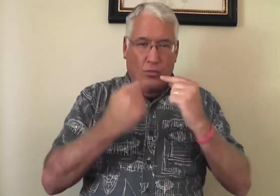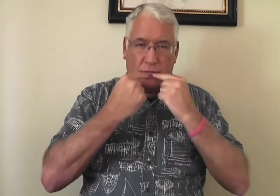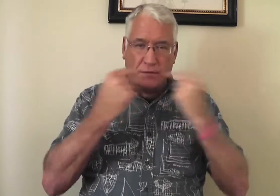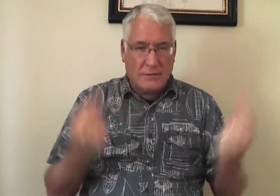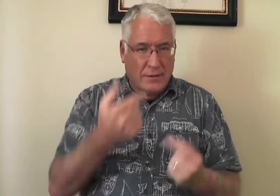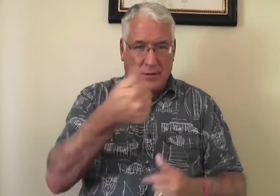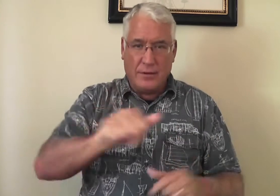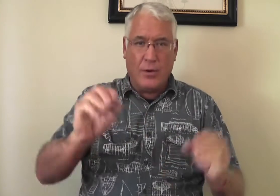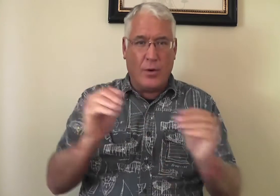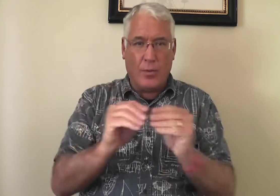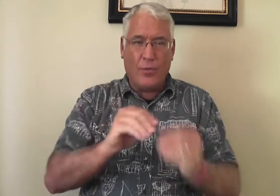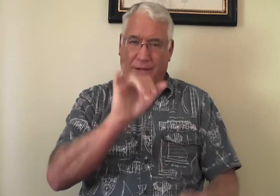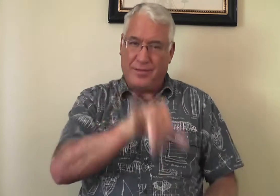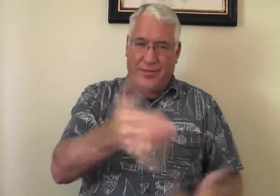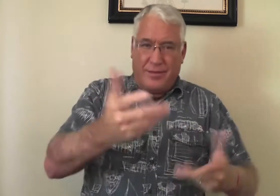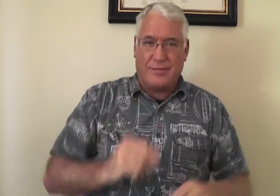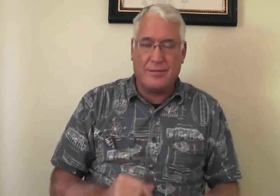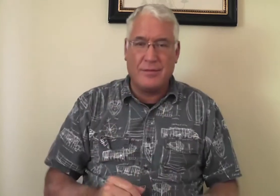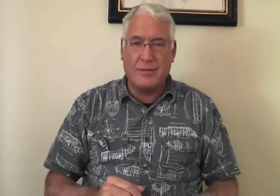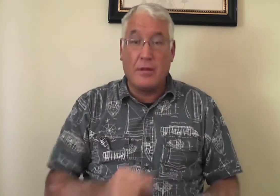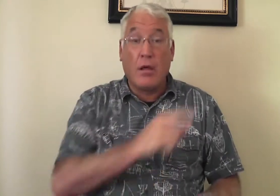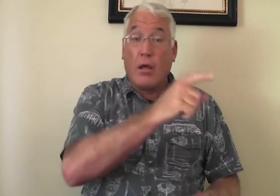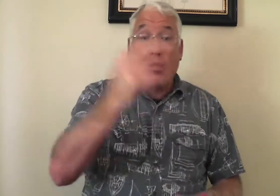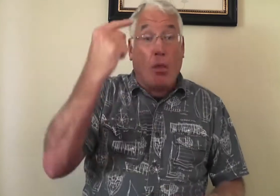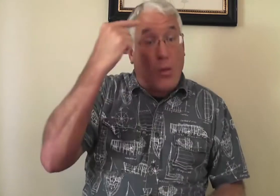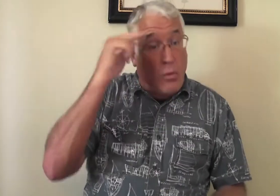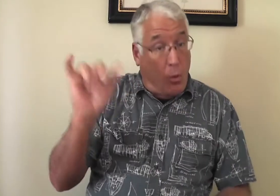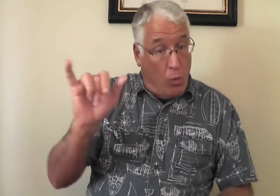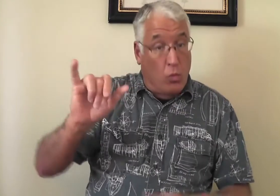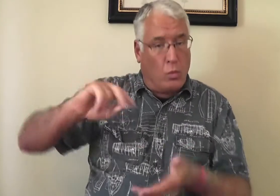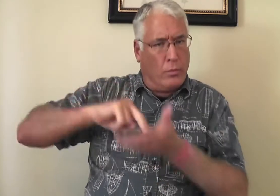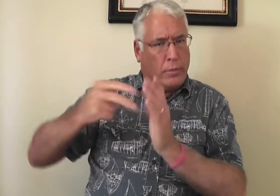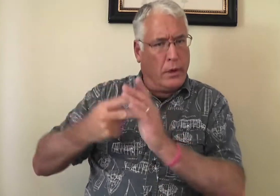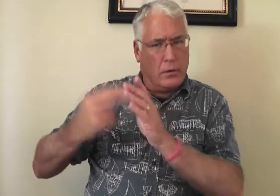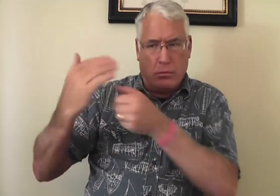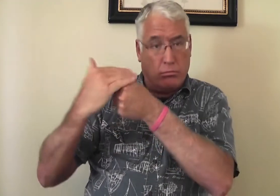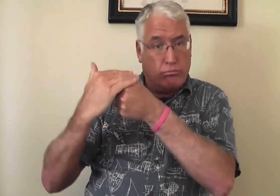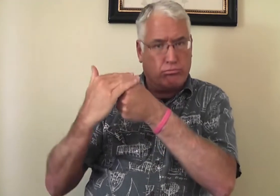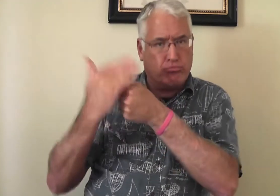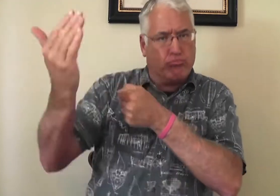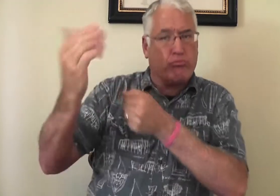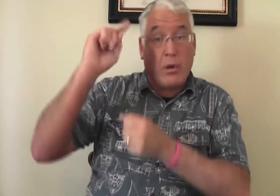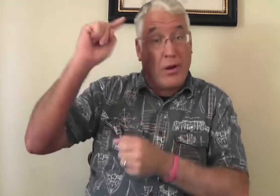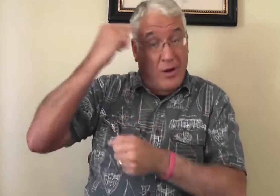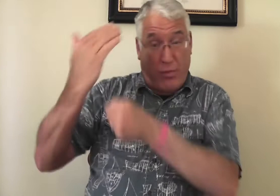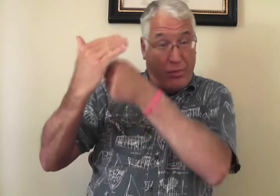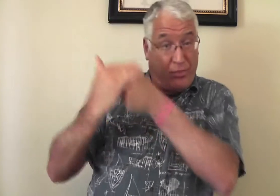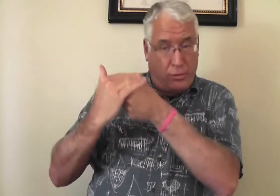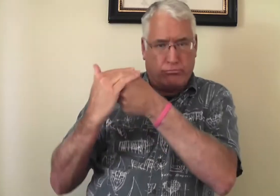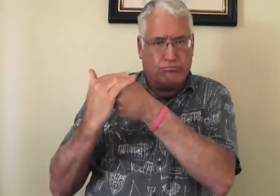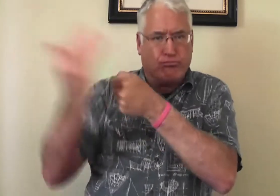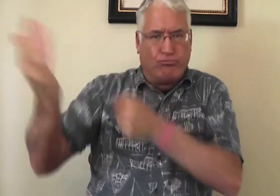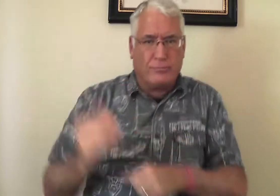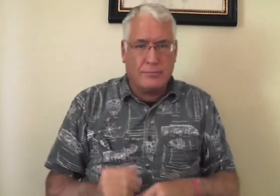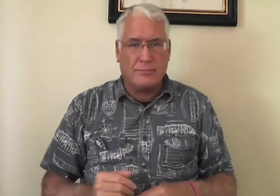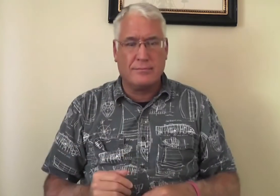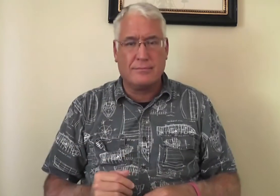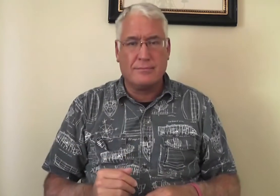They were not under the hold that sin had on them. They thought it meant they were no longer oppressed